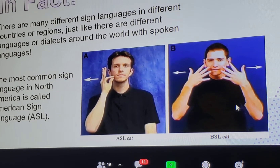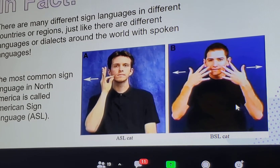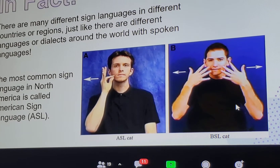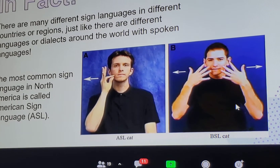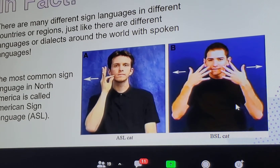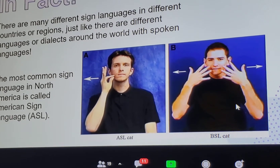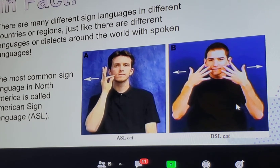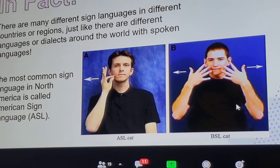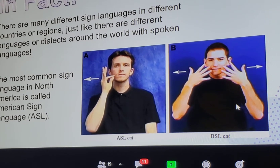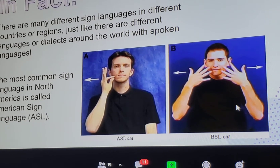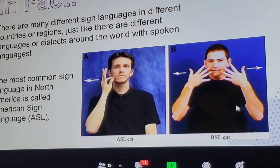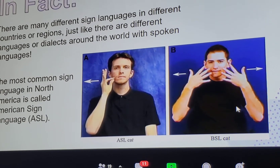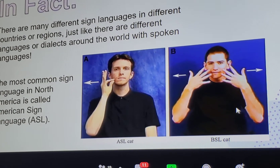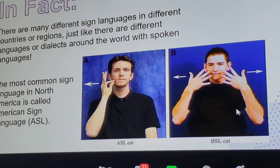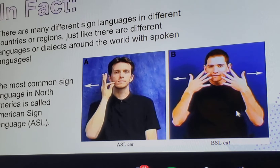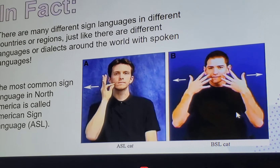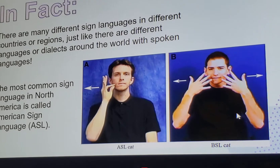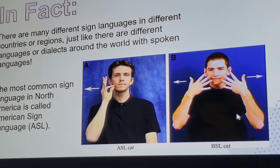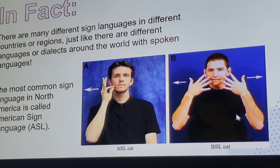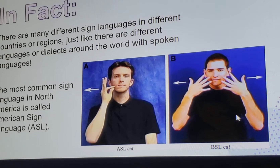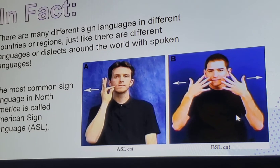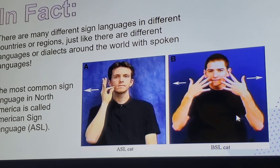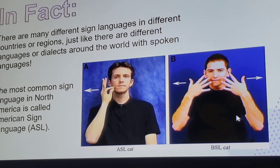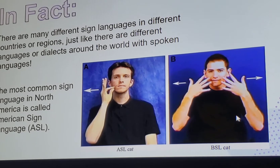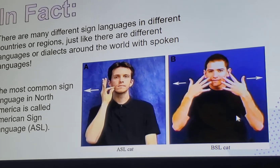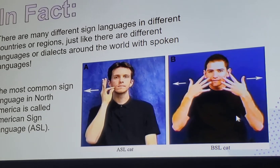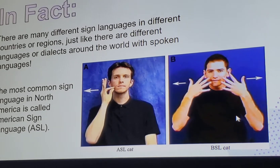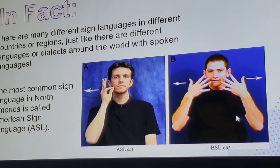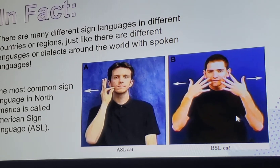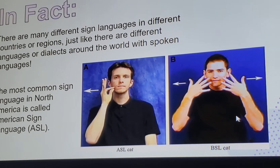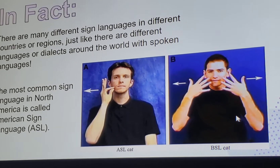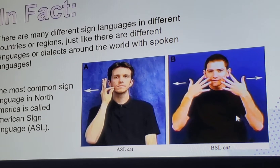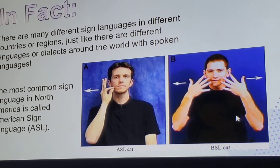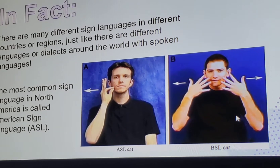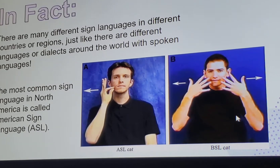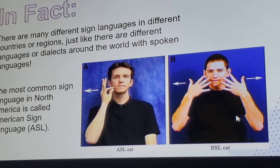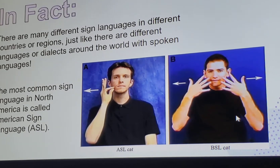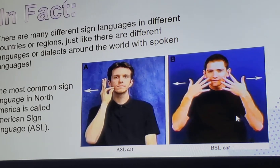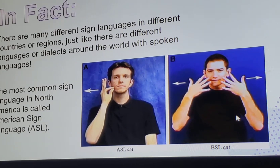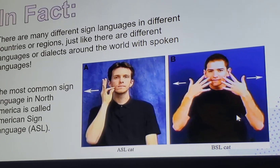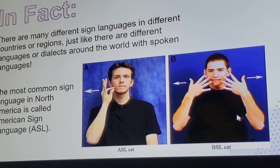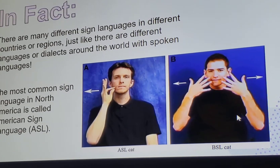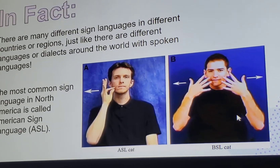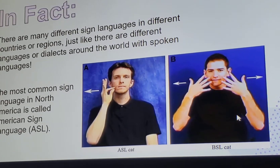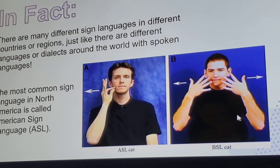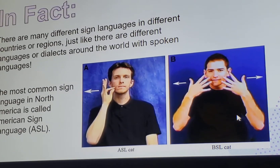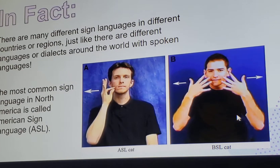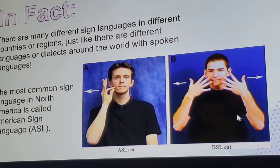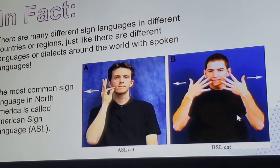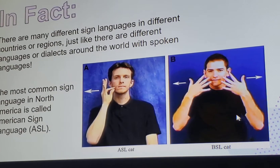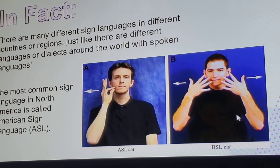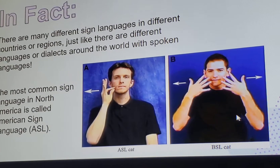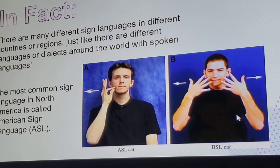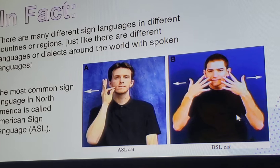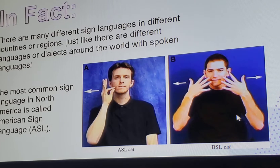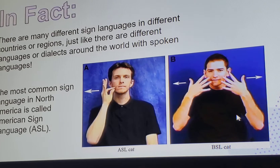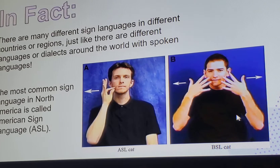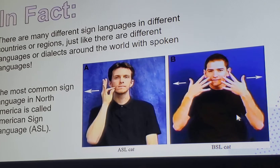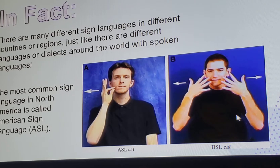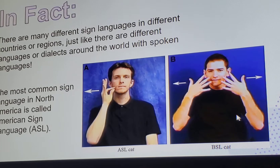And when I moved out here, there's some signs that are different. Like the sign for bacon, I learned like this. But